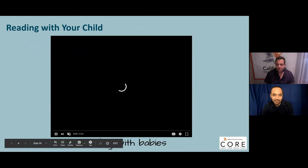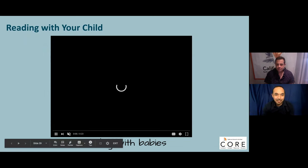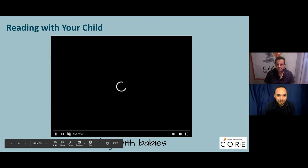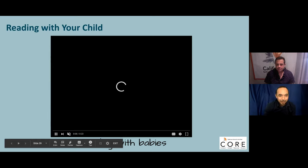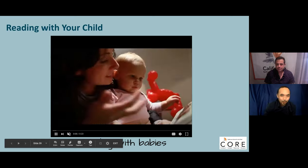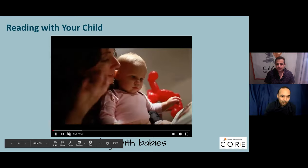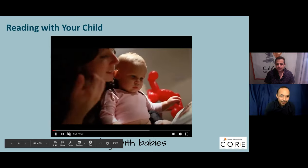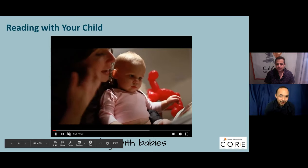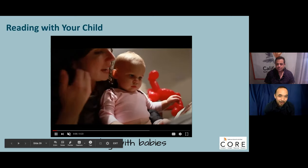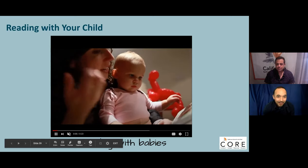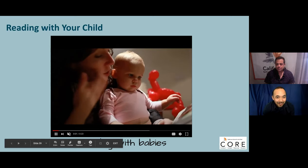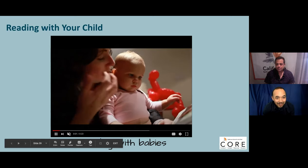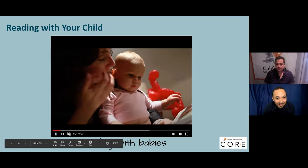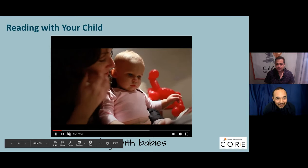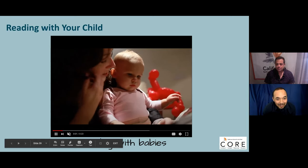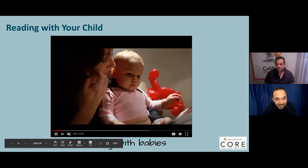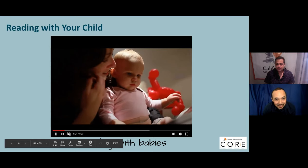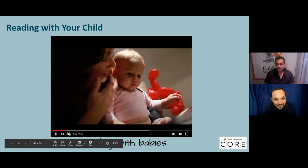It's catching things out of the corner of their eye.